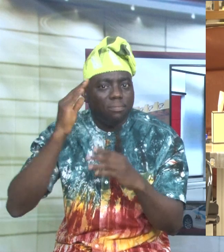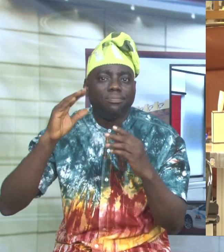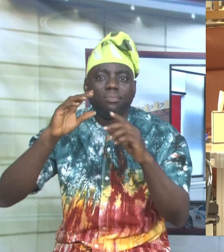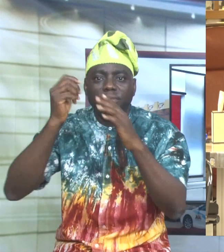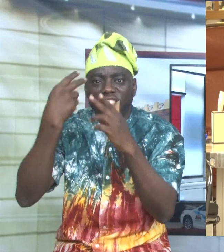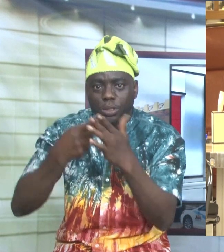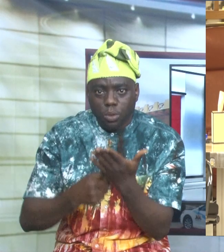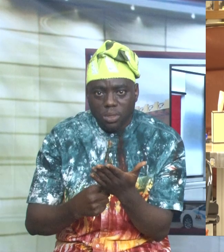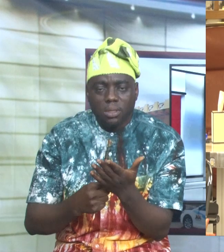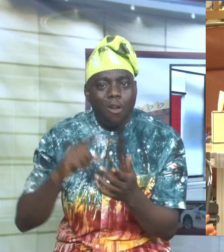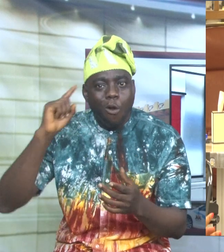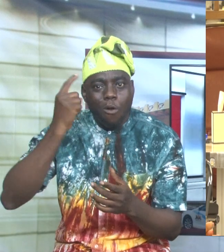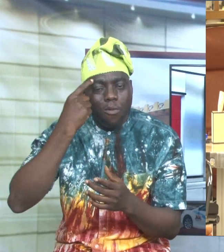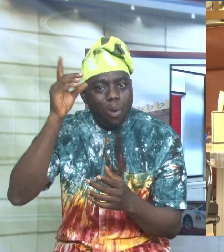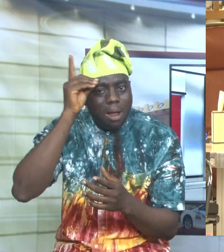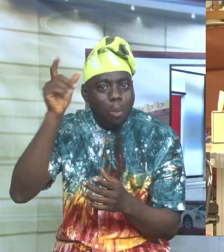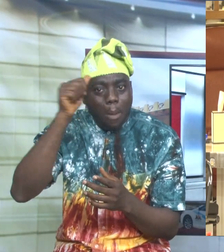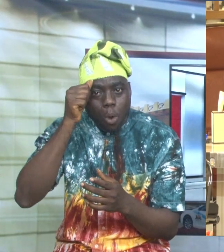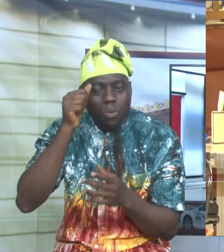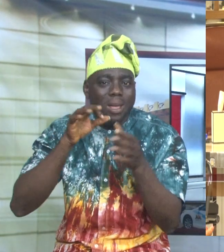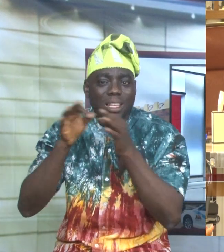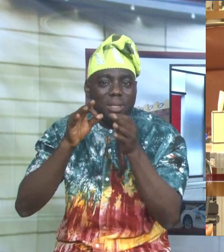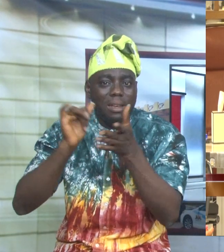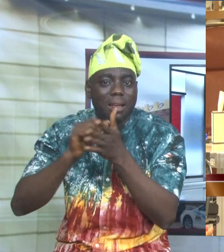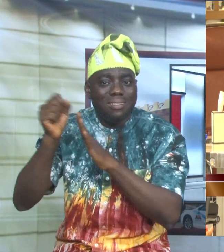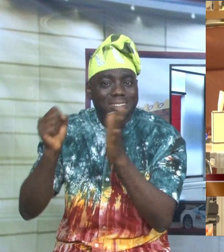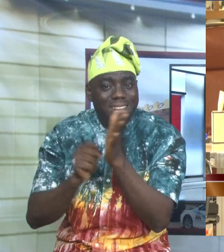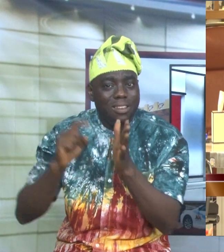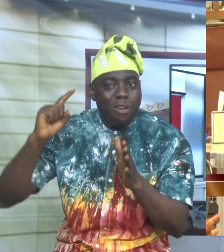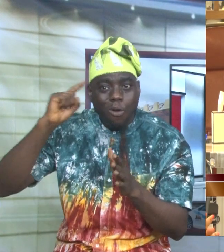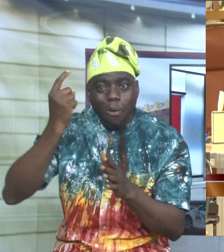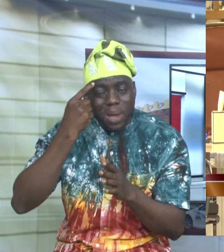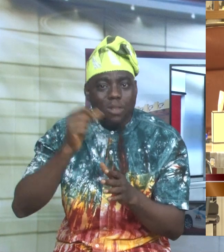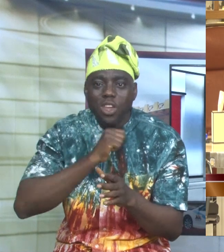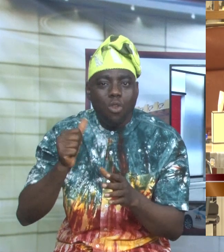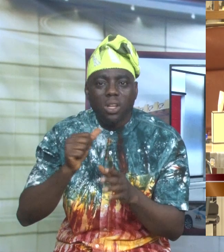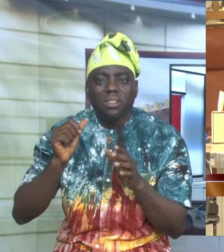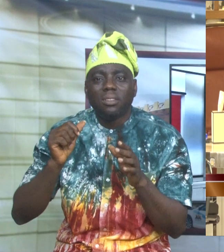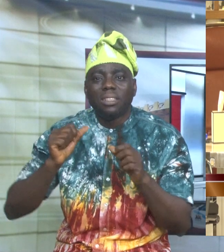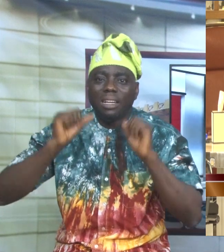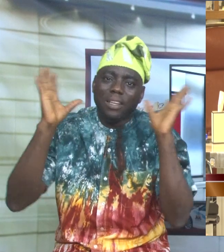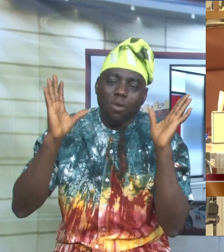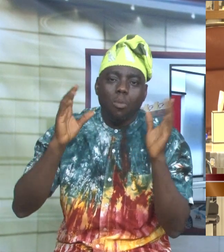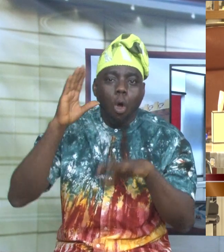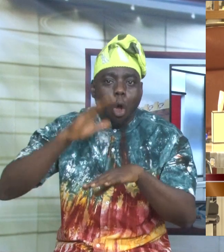For Governor Dapwabiodun, the state government will not relent in the provision of needed policy framework and